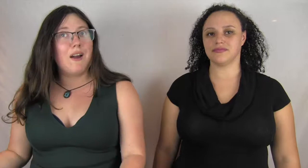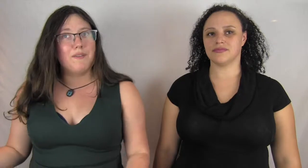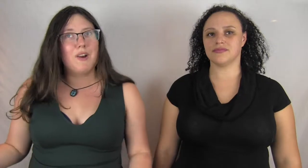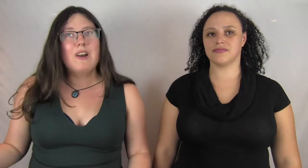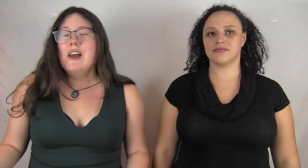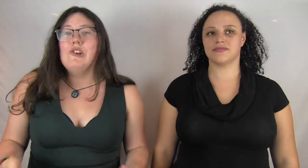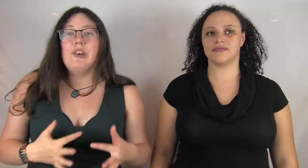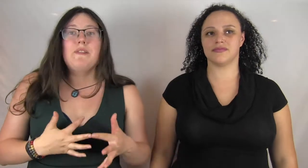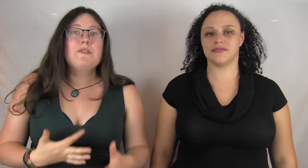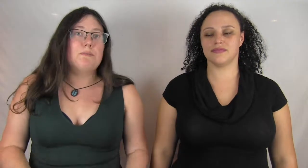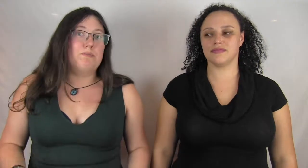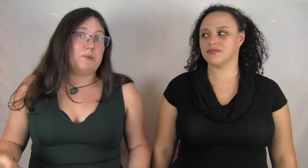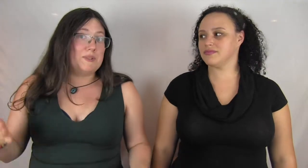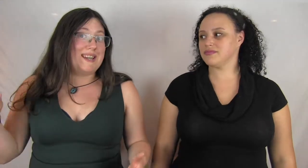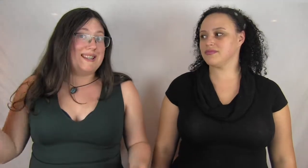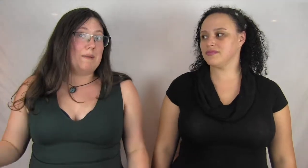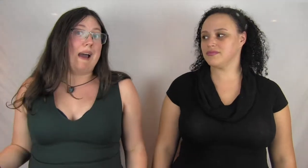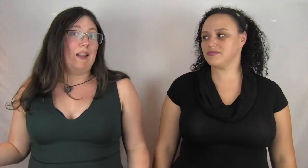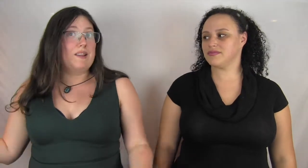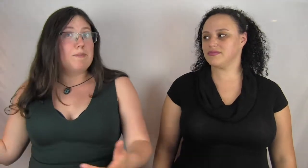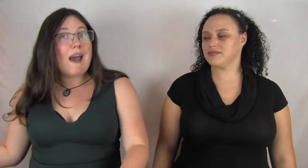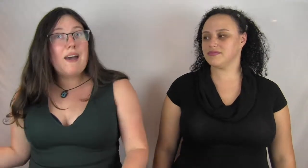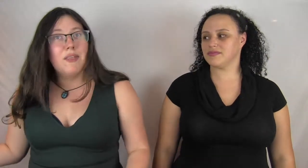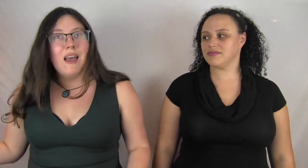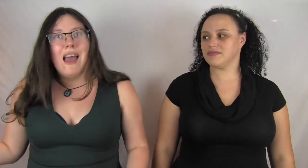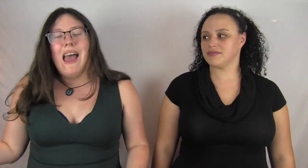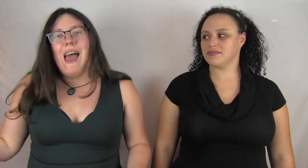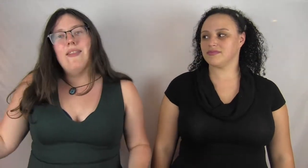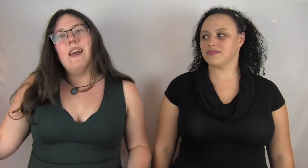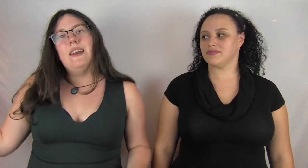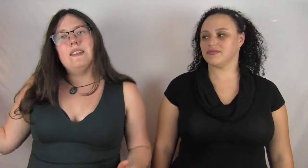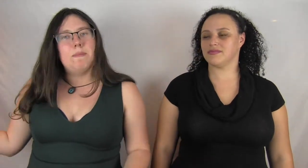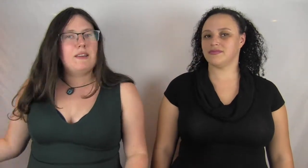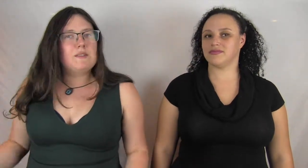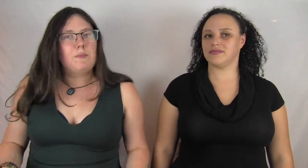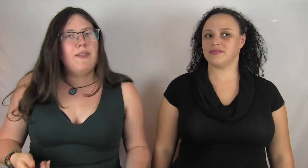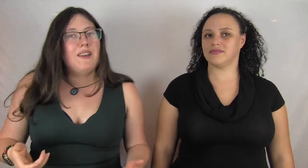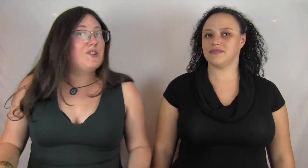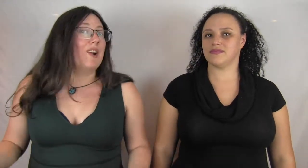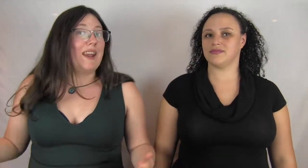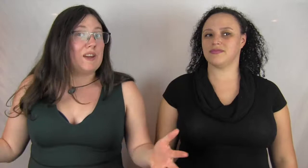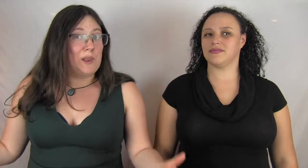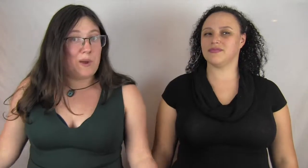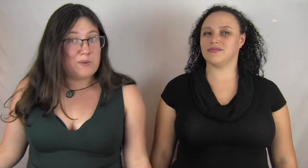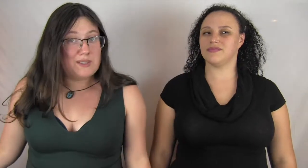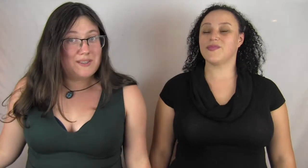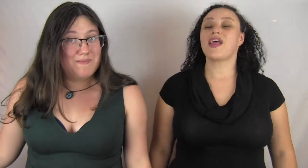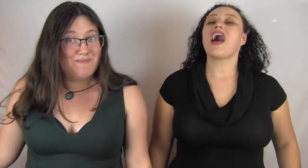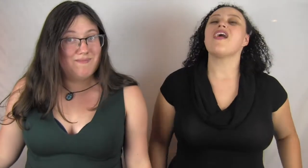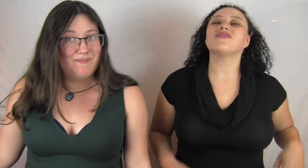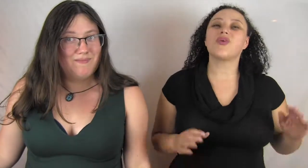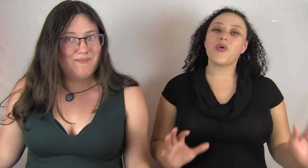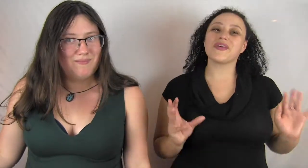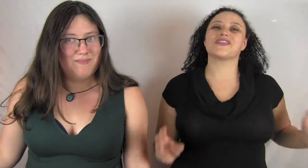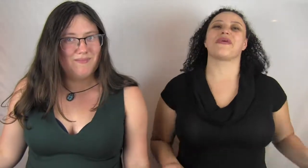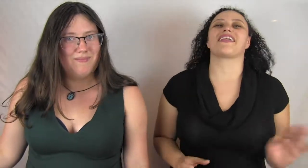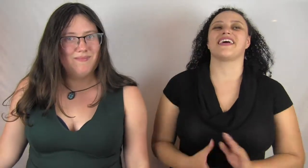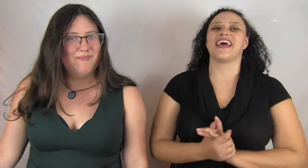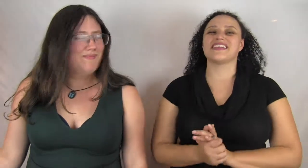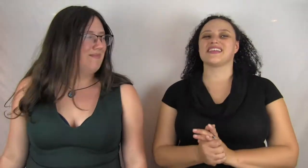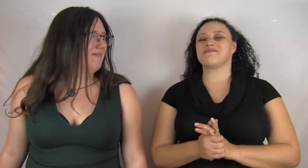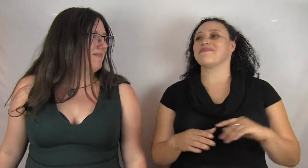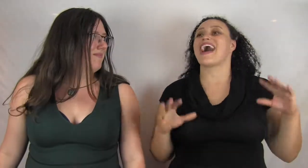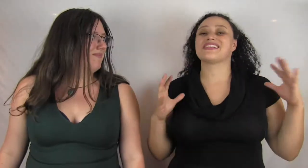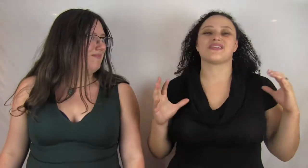a reaction out of her, she throws Bruce into Madeline's path and then gets pissed when they start getting close. Of course